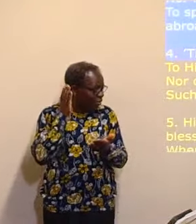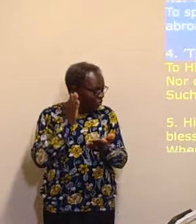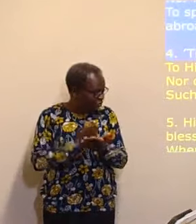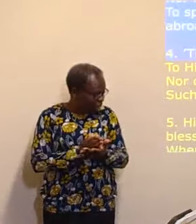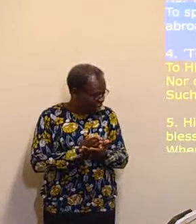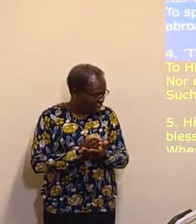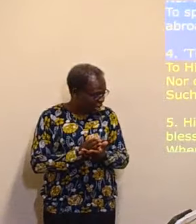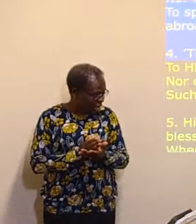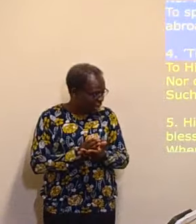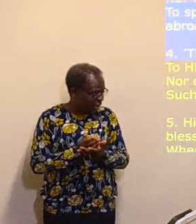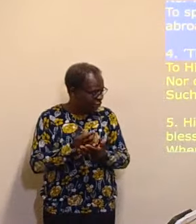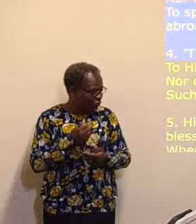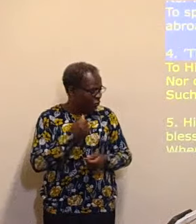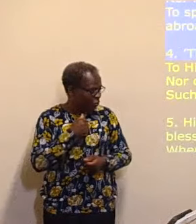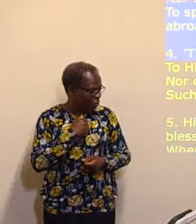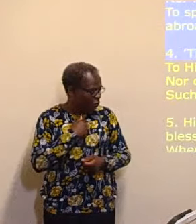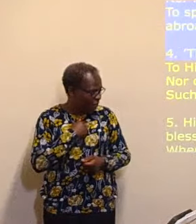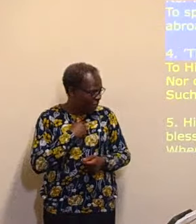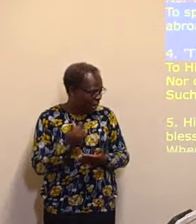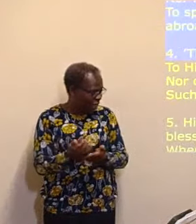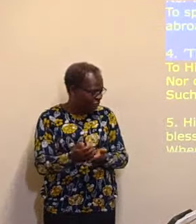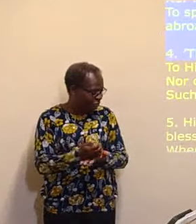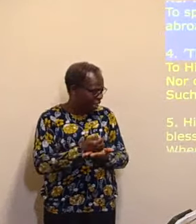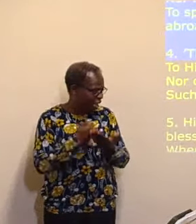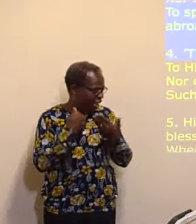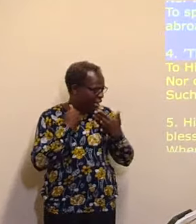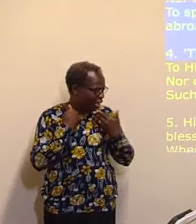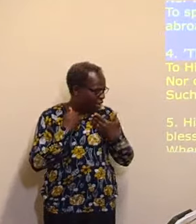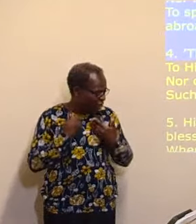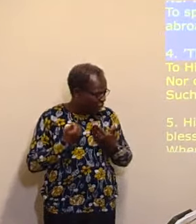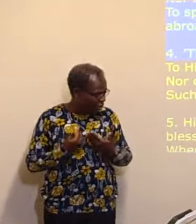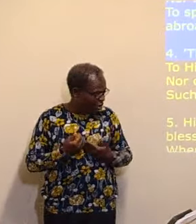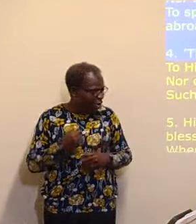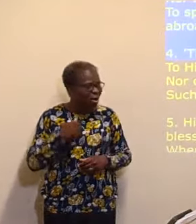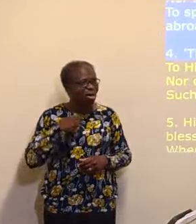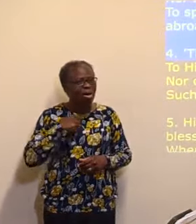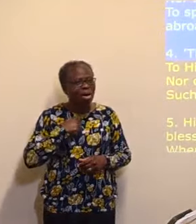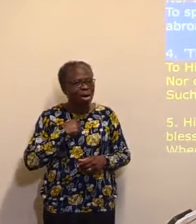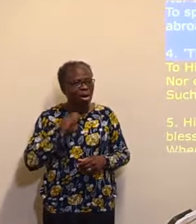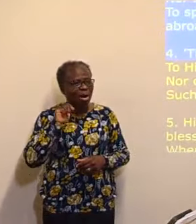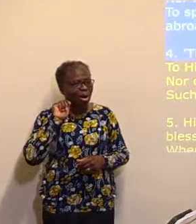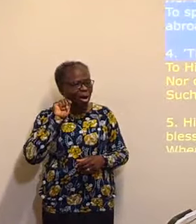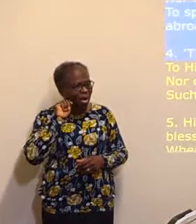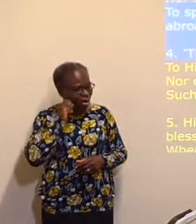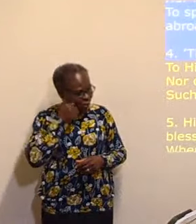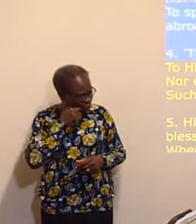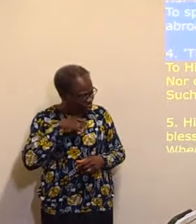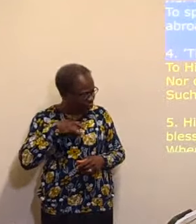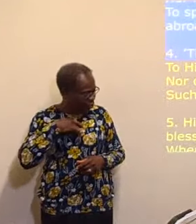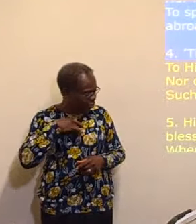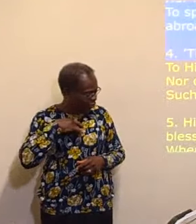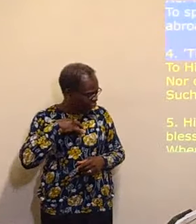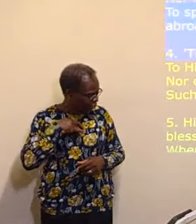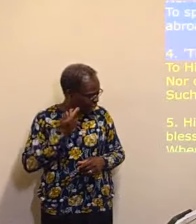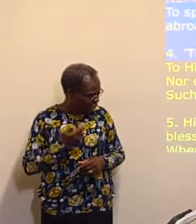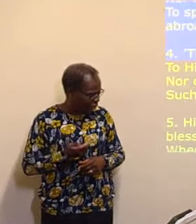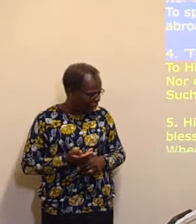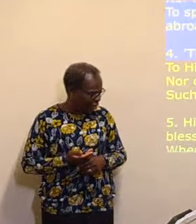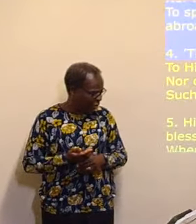Tis to my Savior I would be,